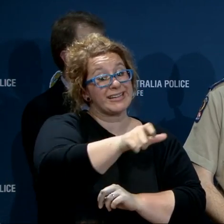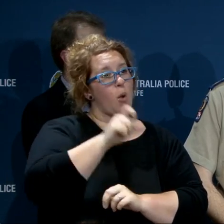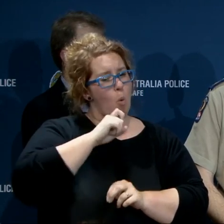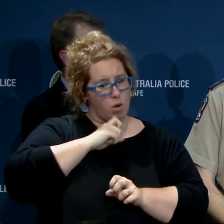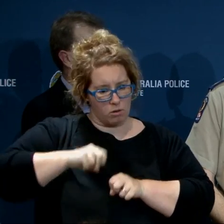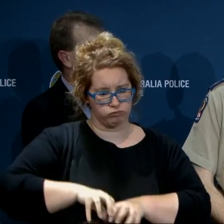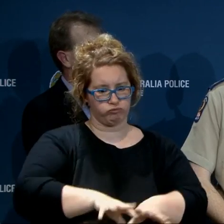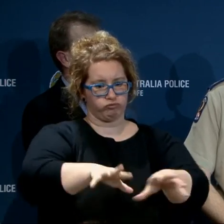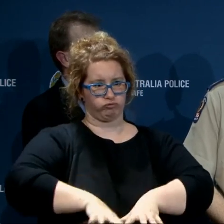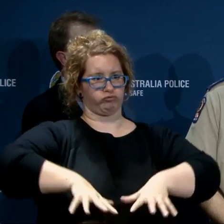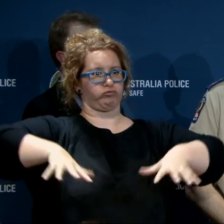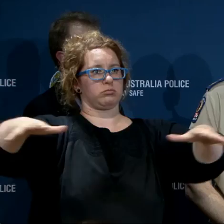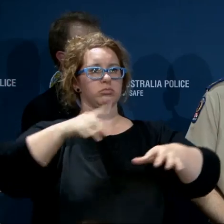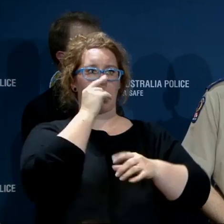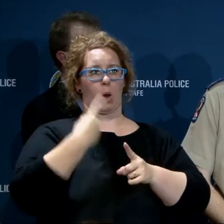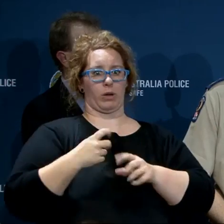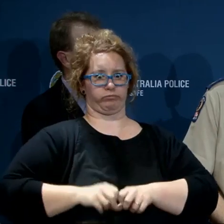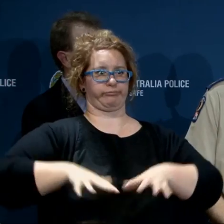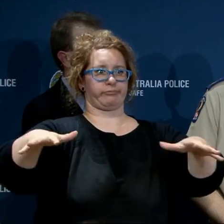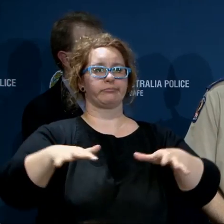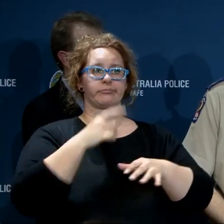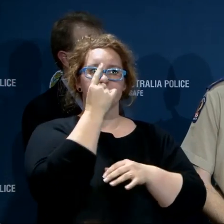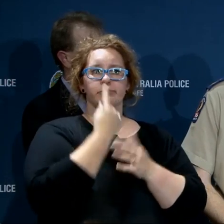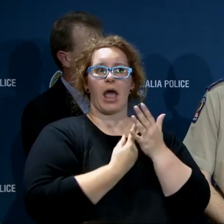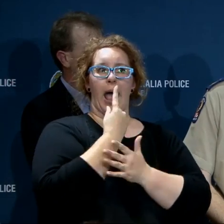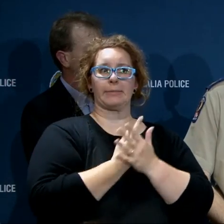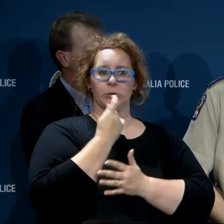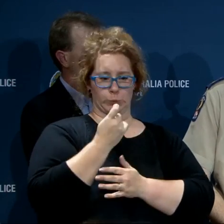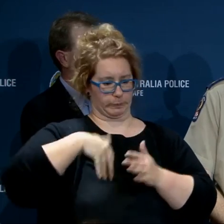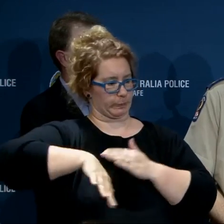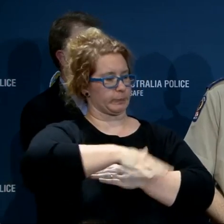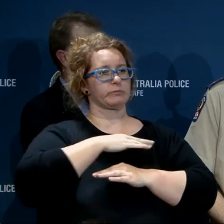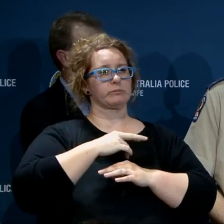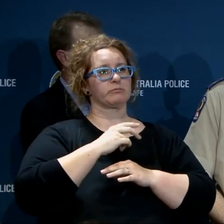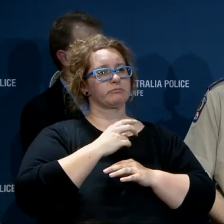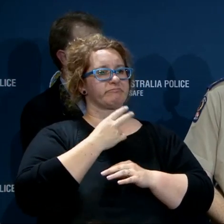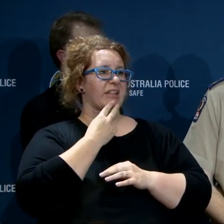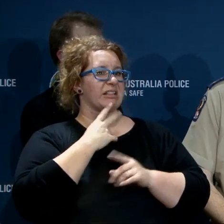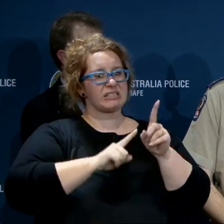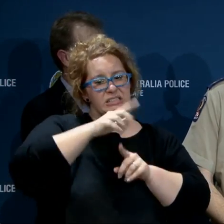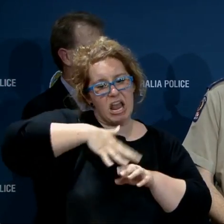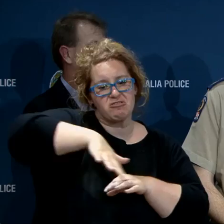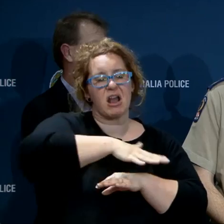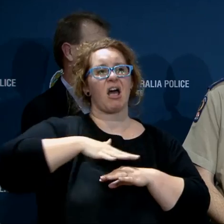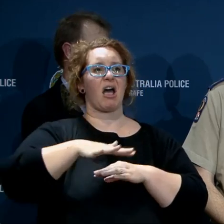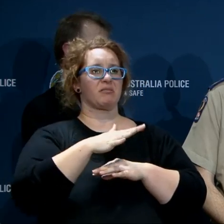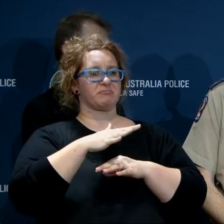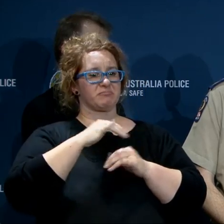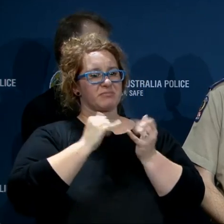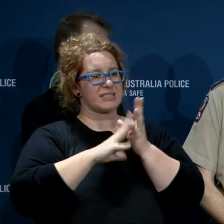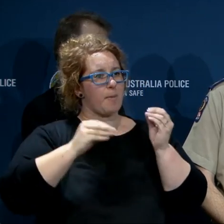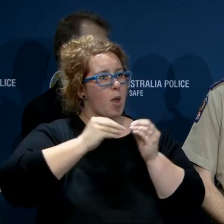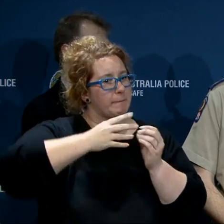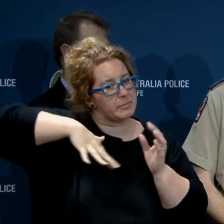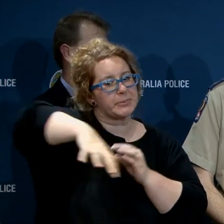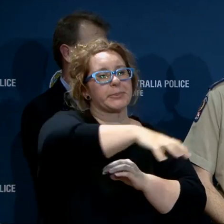potential that some of these systems will breach their banks within the urban creek systems. And that includes the Padalawonga. Clearly if the